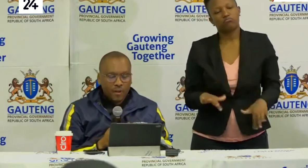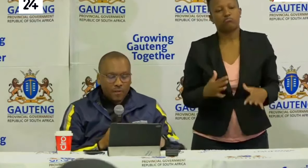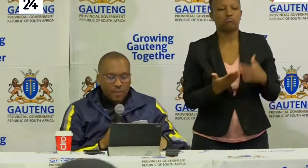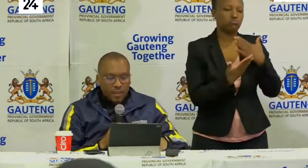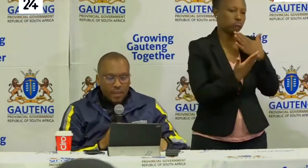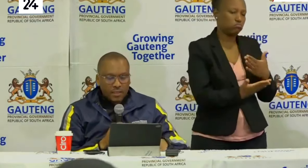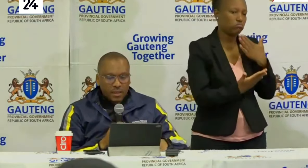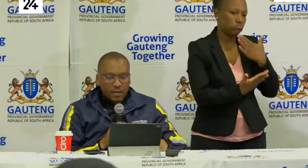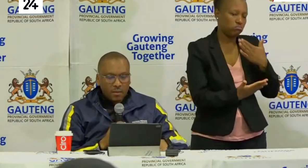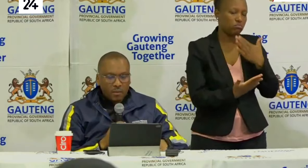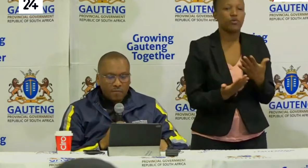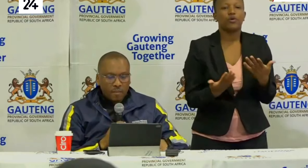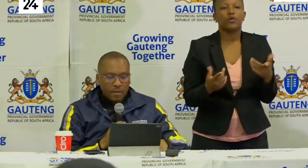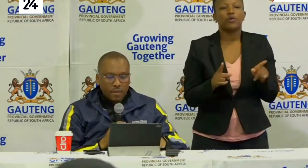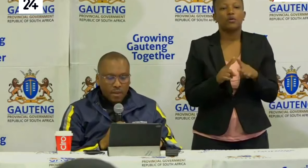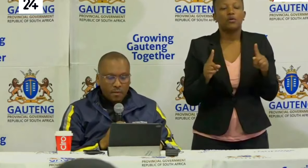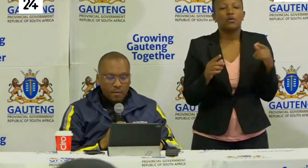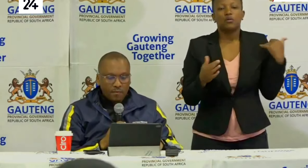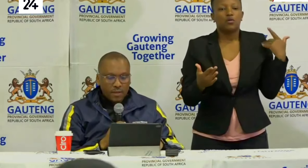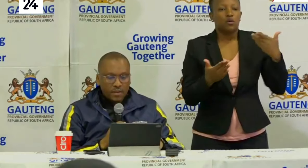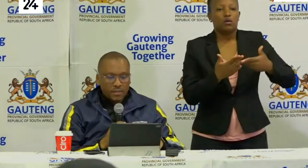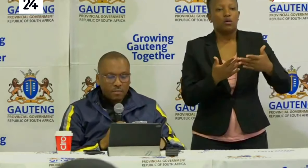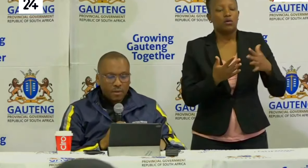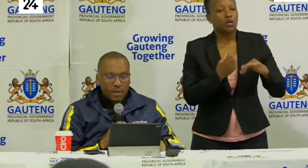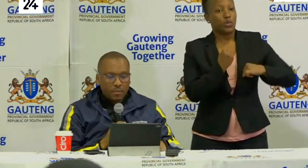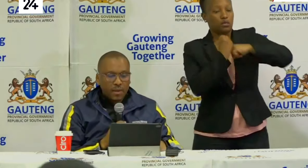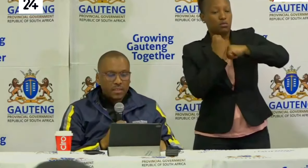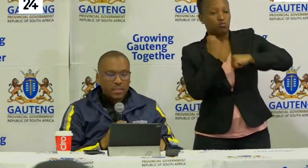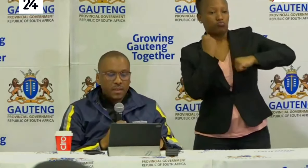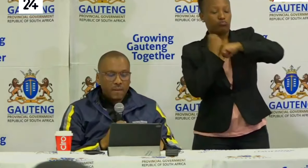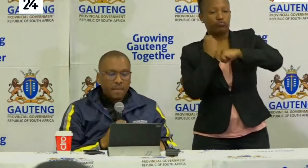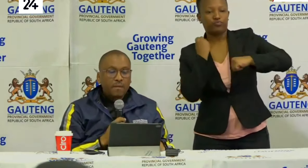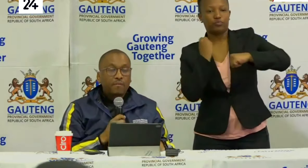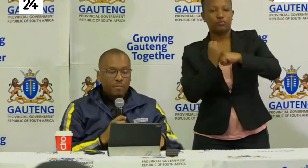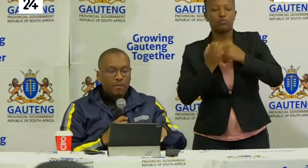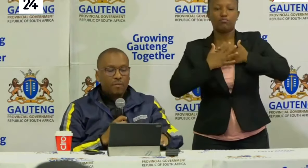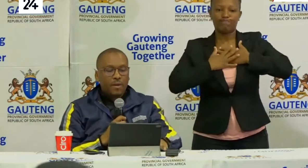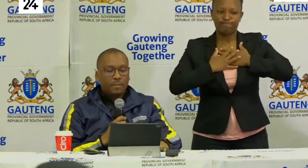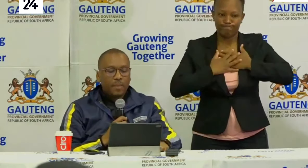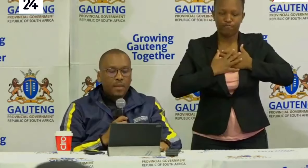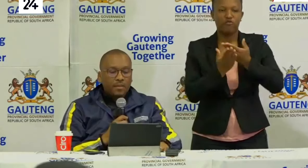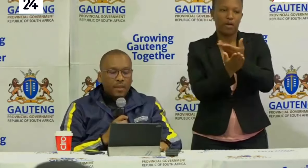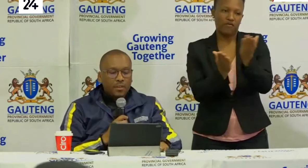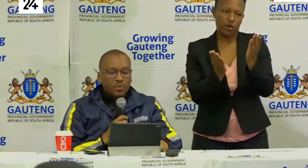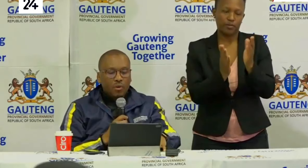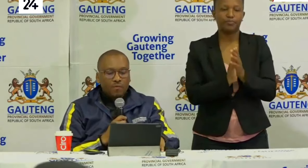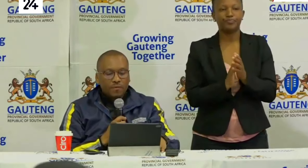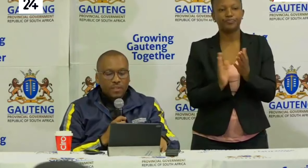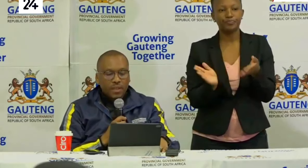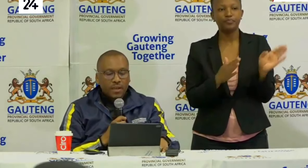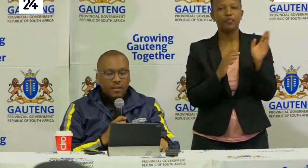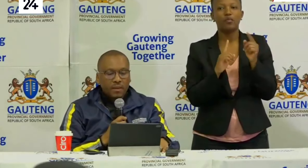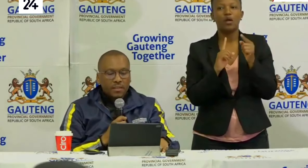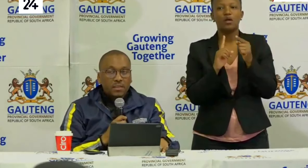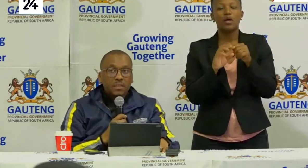of everything that we've been offered and the support that we're getting from everyone. The issue of